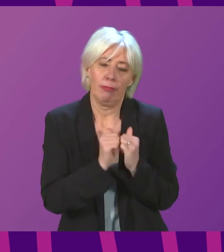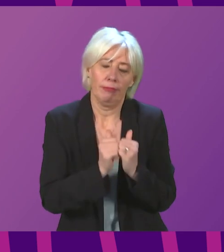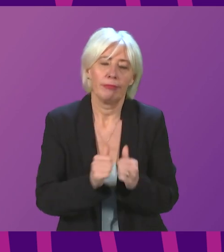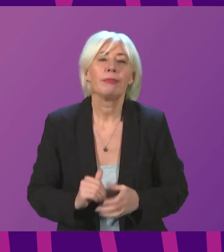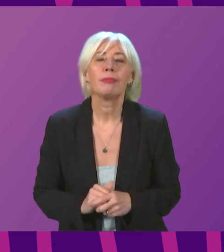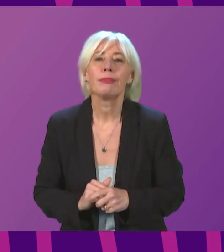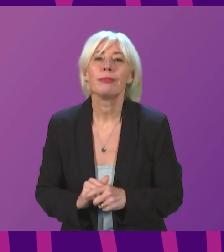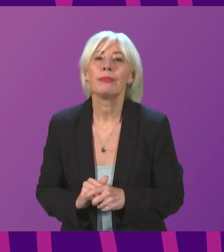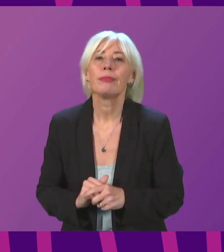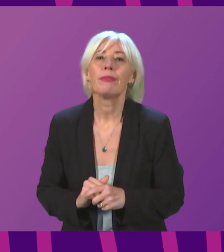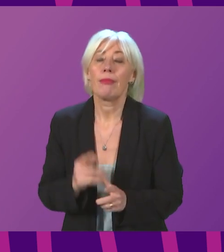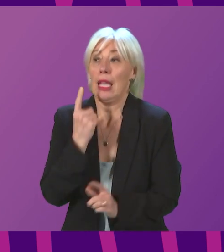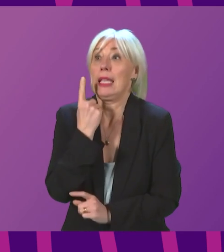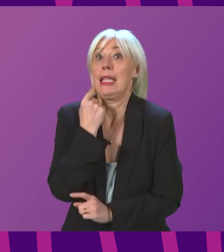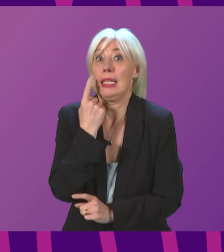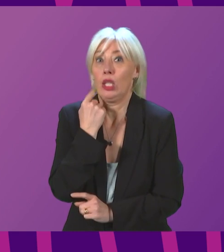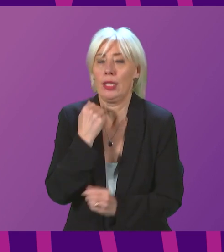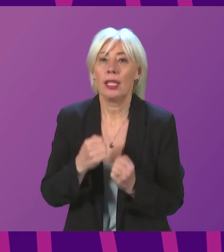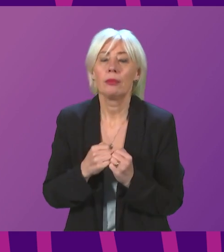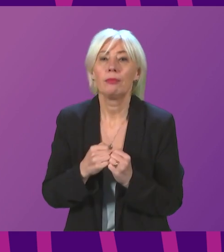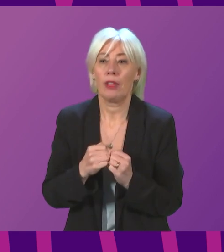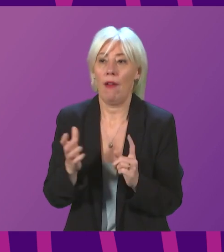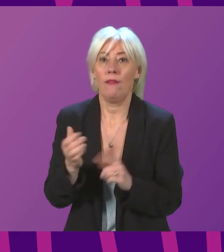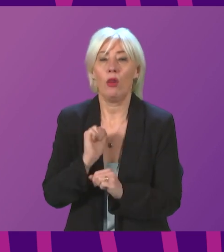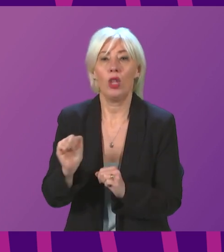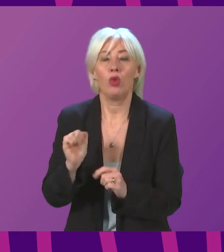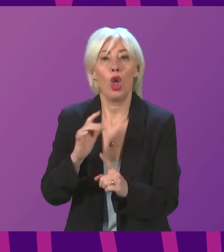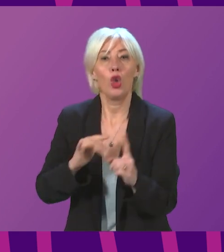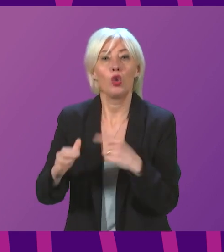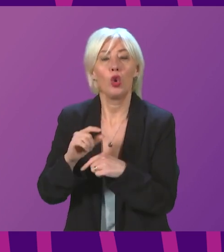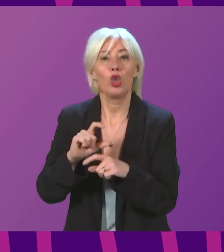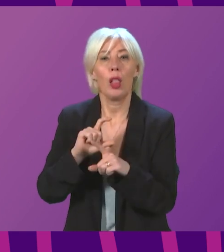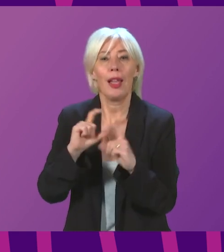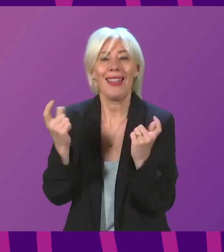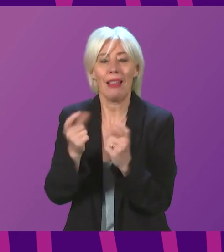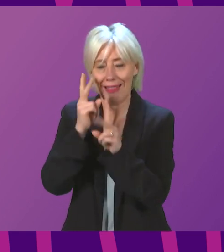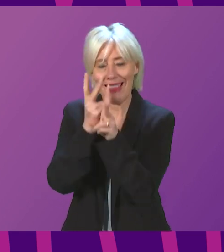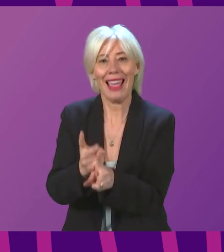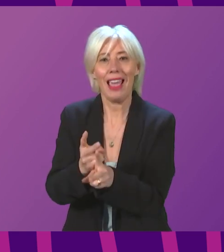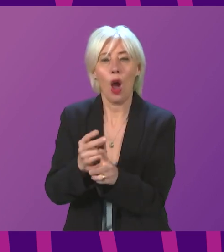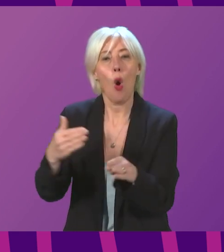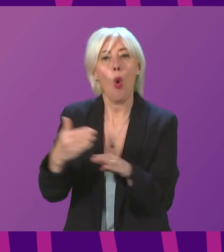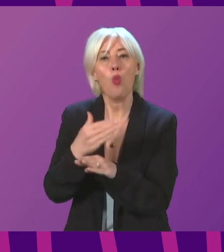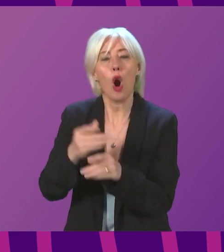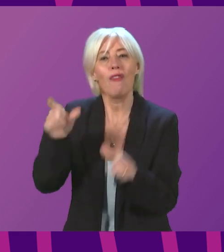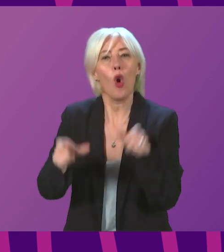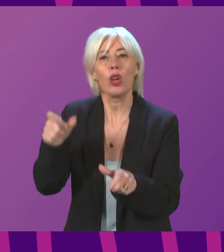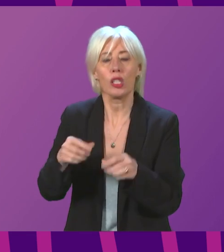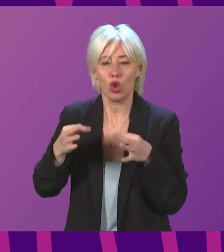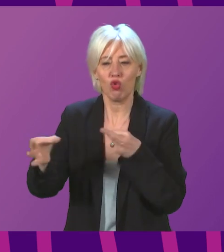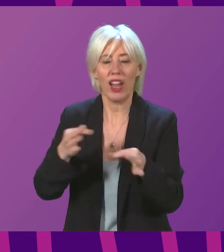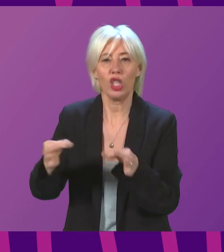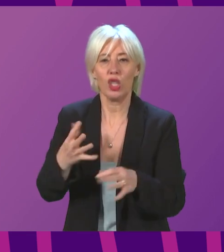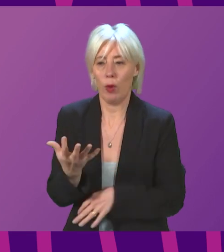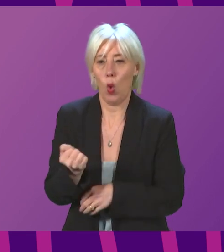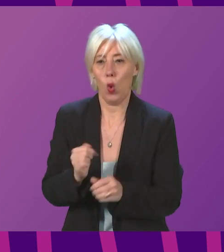reply. Presiding Officer yesterday we learned that the Government's social care workforce strategy is to be delayed until the spring. This